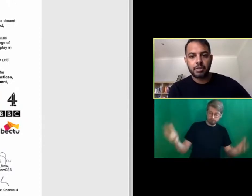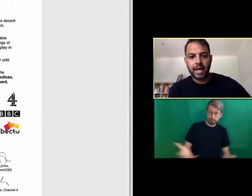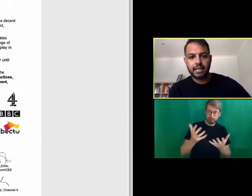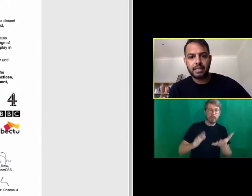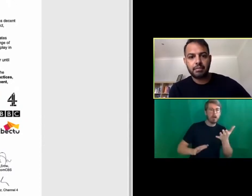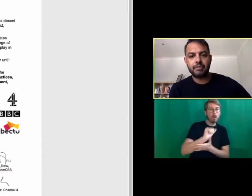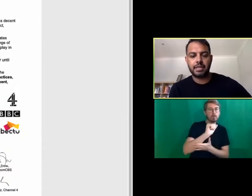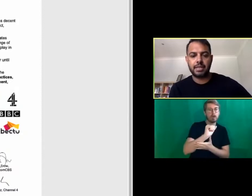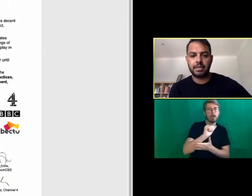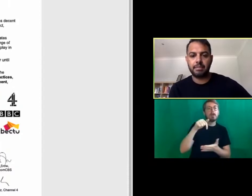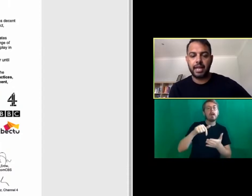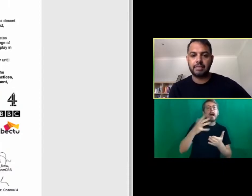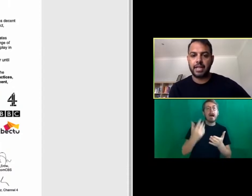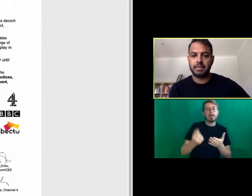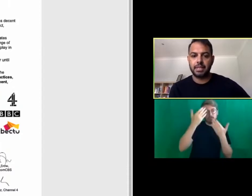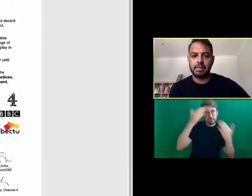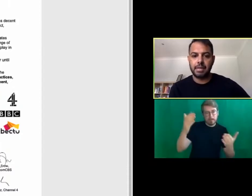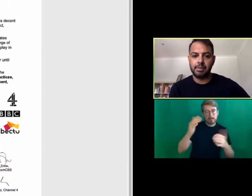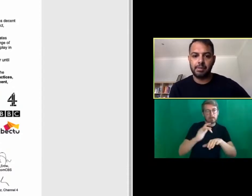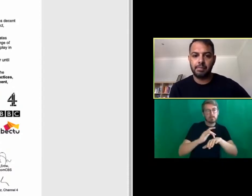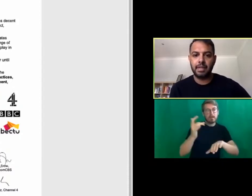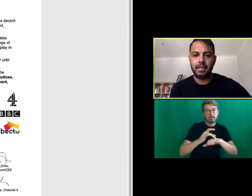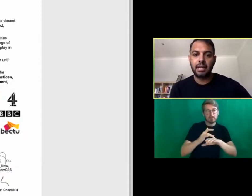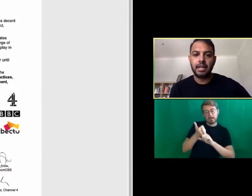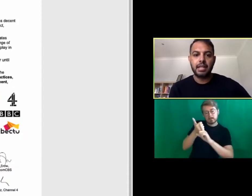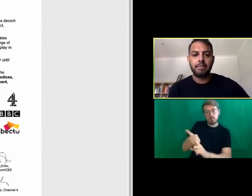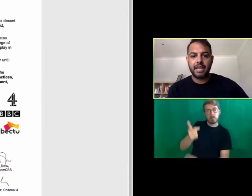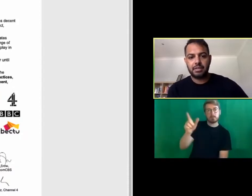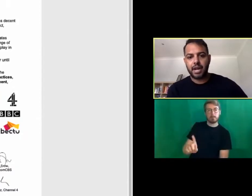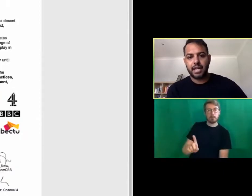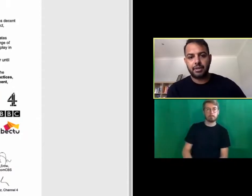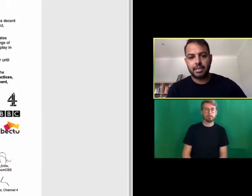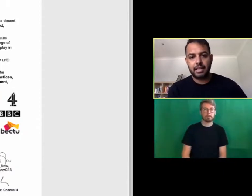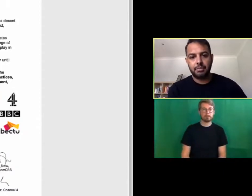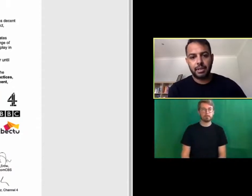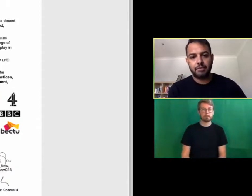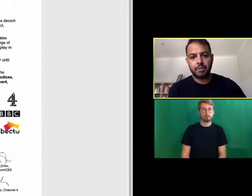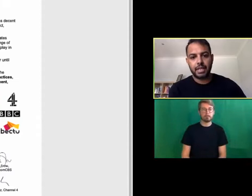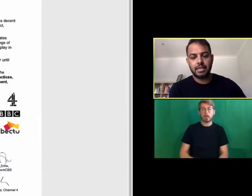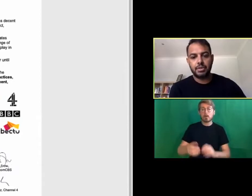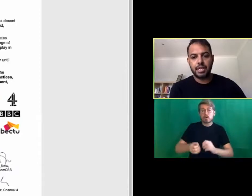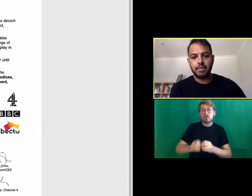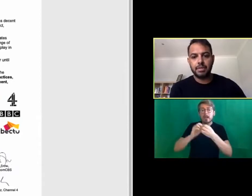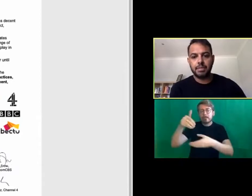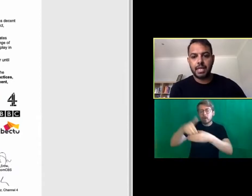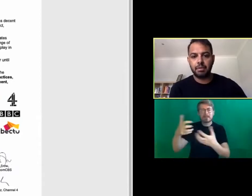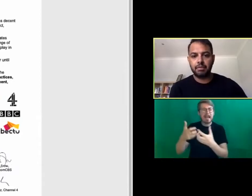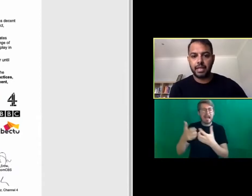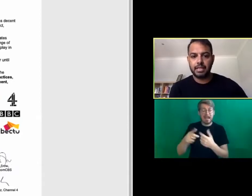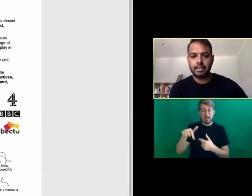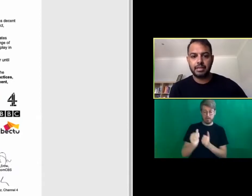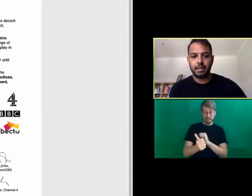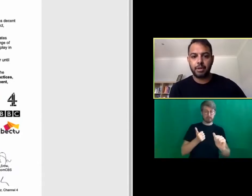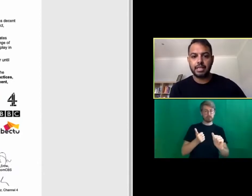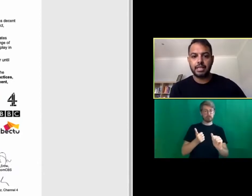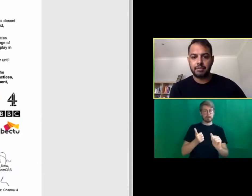respect, professionalism and investment in people. The best creative content will come from an industry that puts people